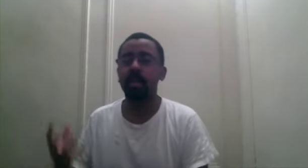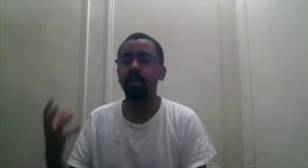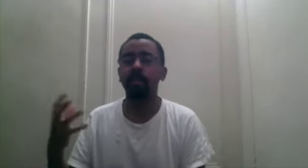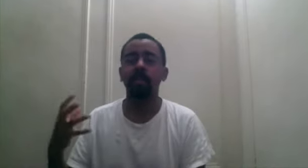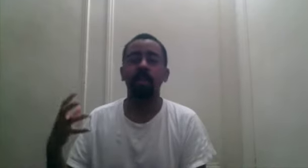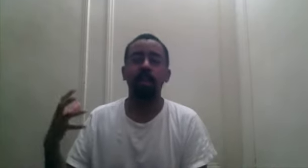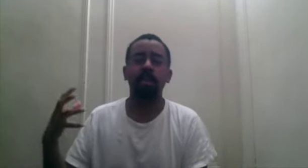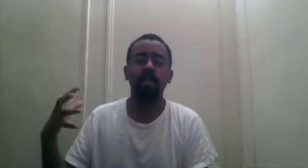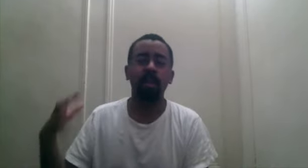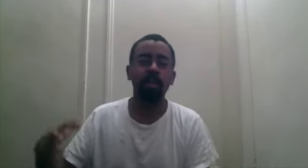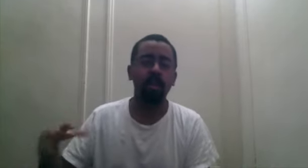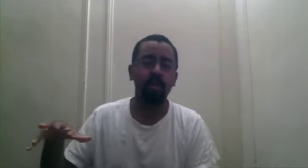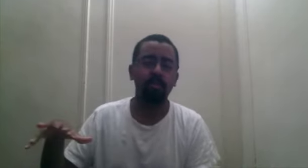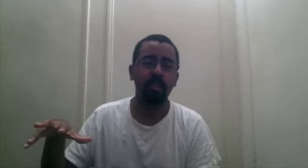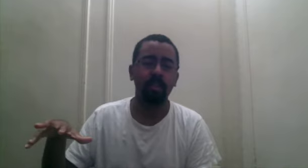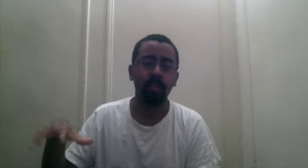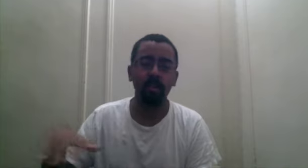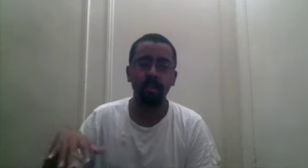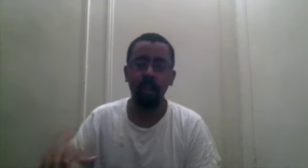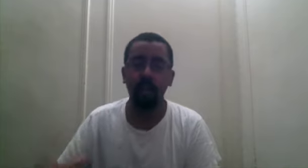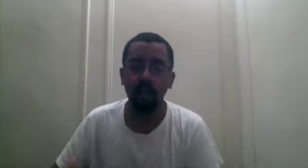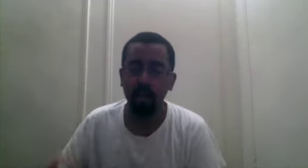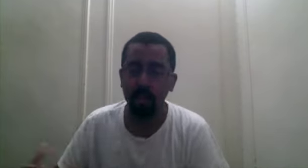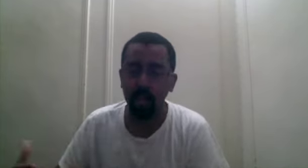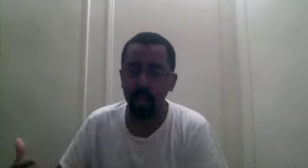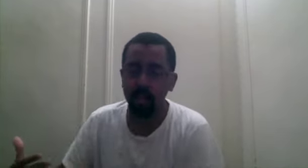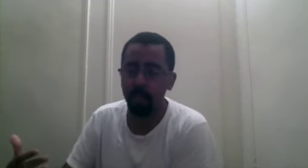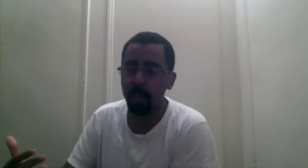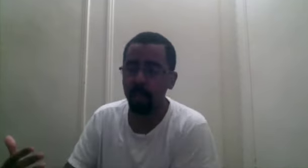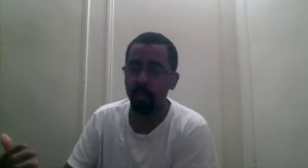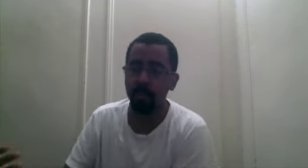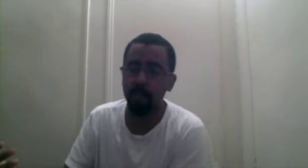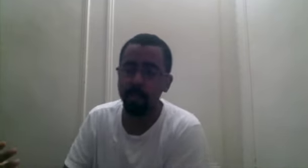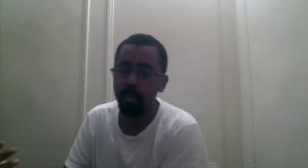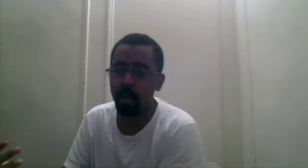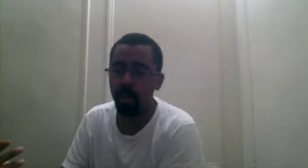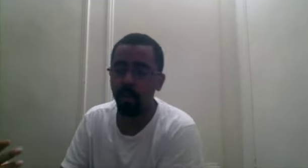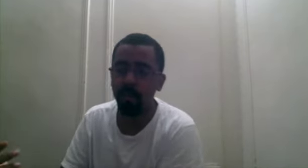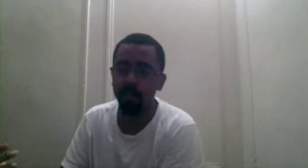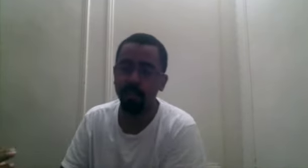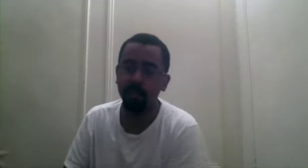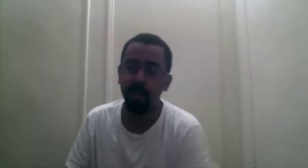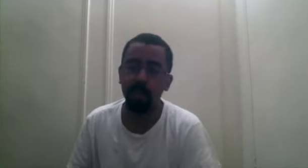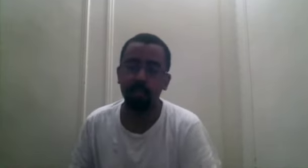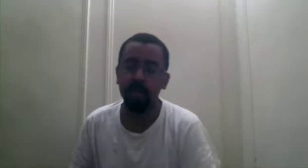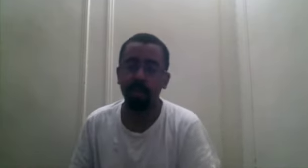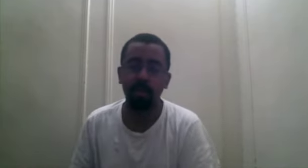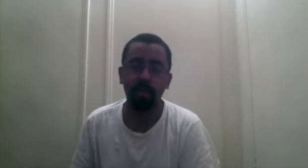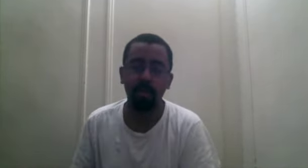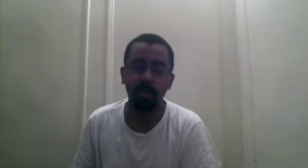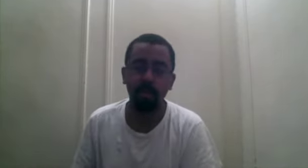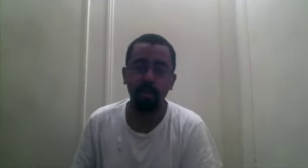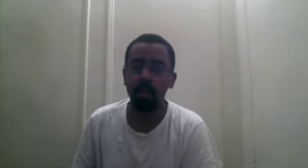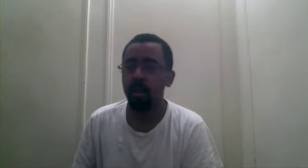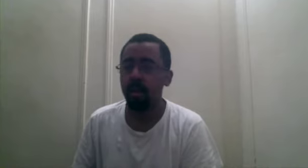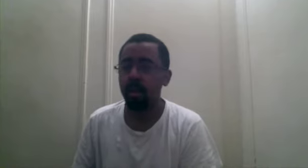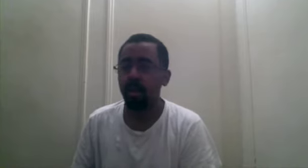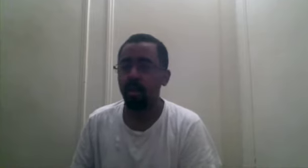Sabo, someone, um, someone's trying to call him, it's, it's probably members of, um, Blackbeard's crew, too, they're